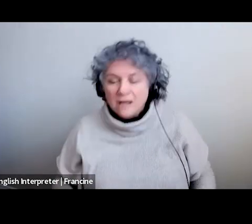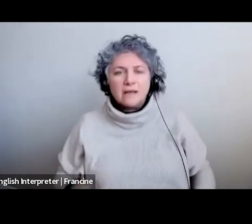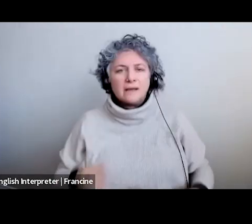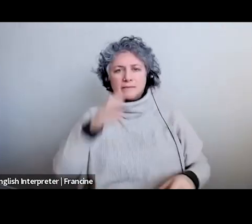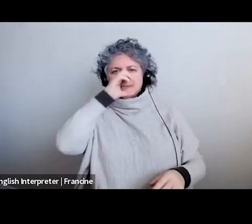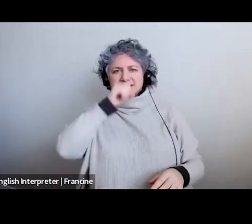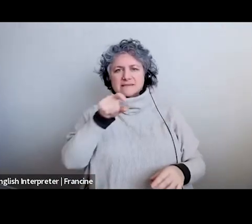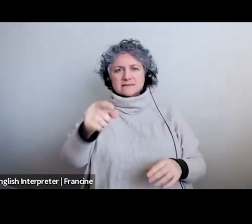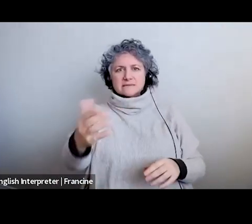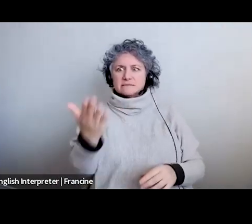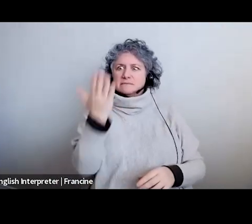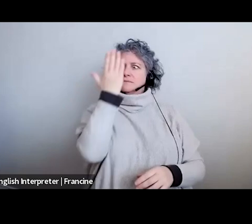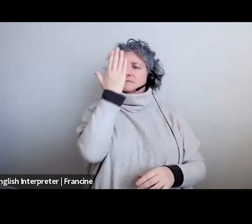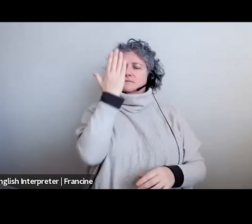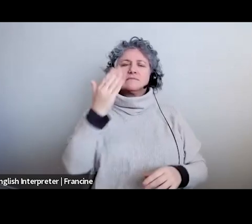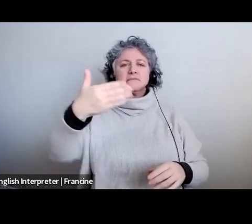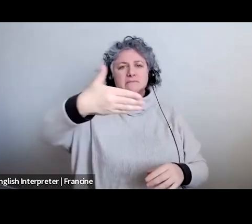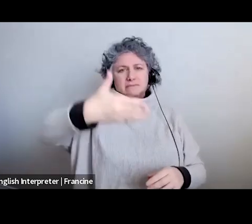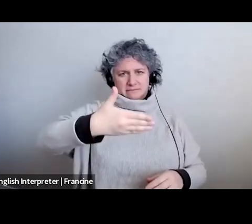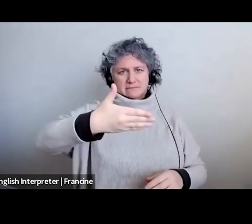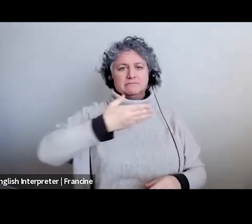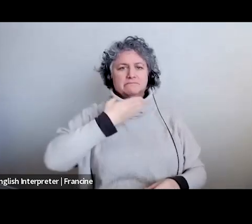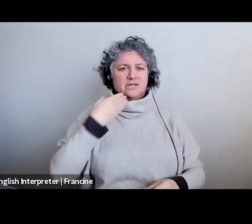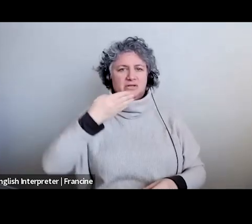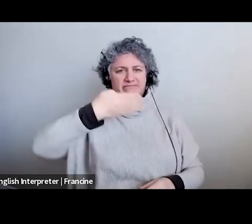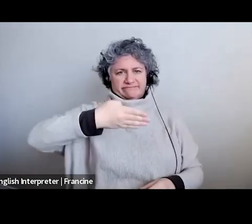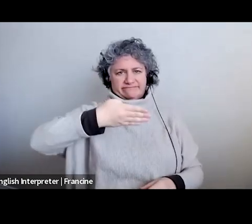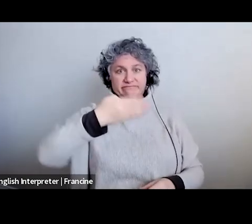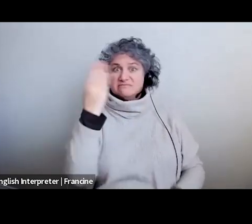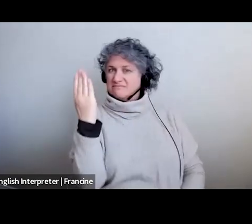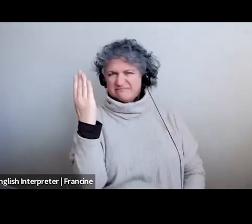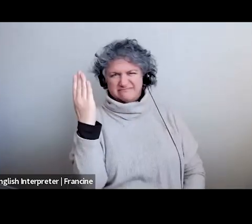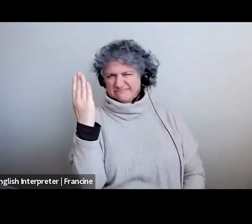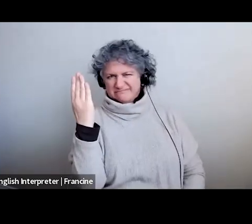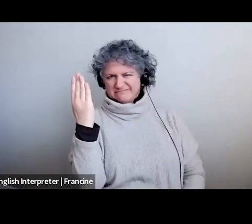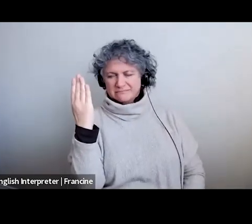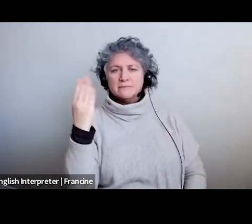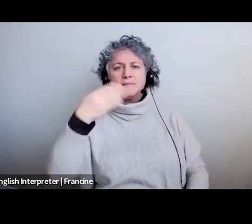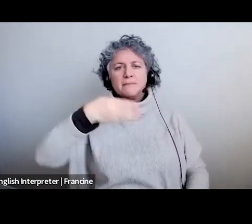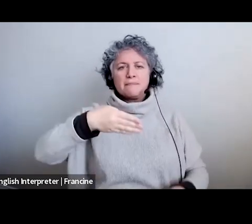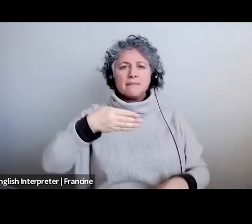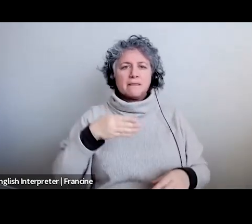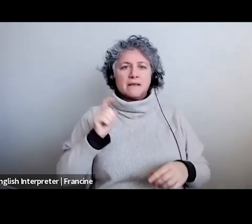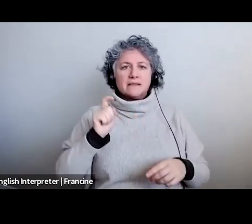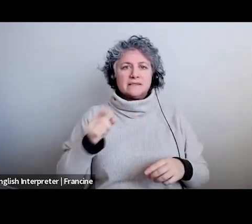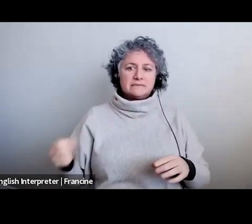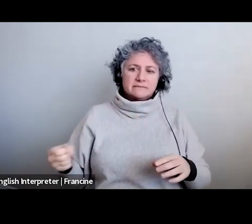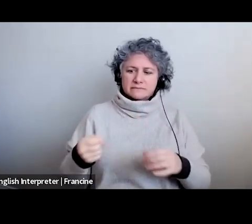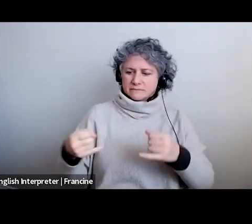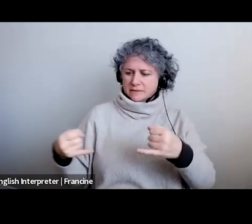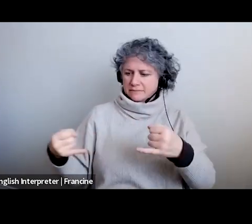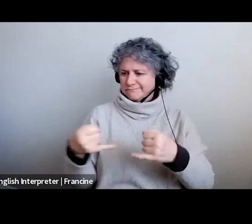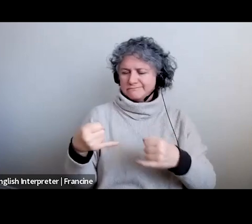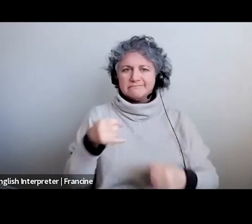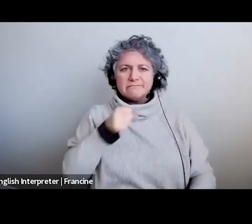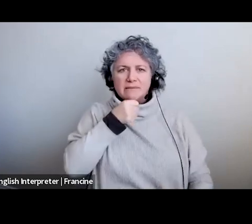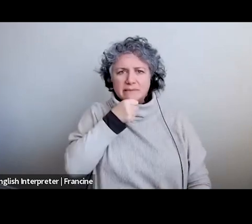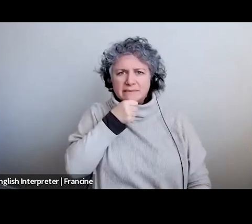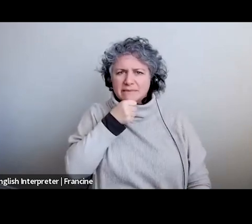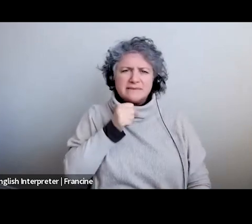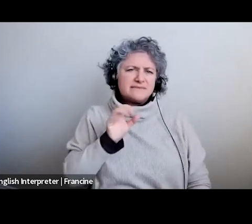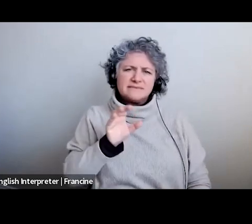big black lines down the side just make sure your framing is good you don't need an exterior mic or anything like that if you're using a phone